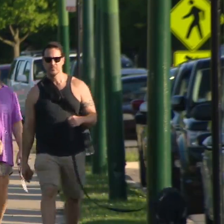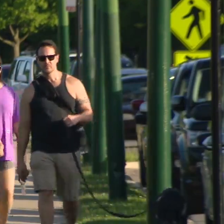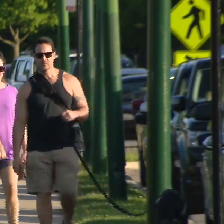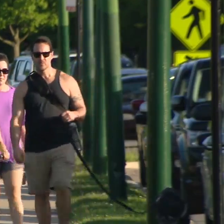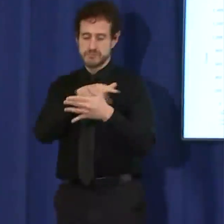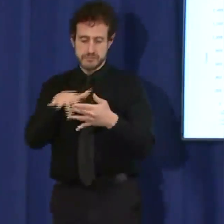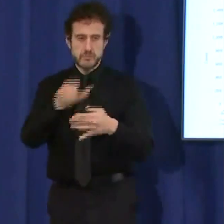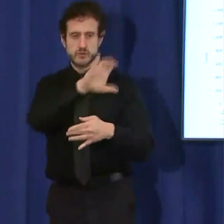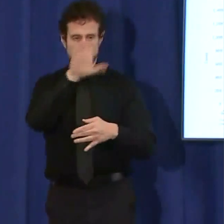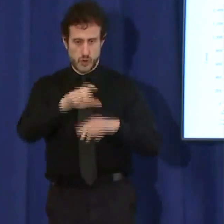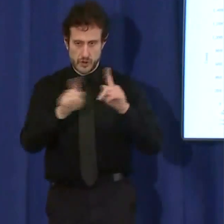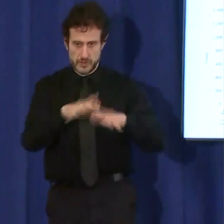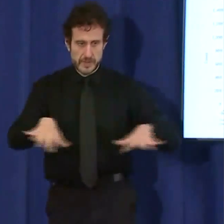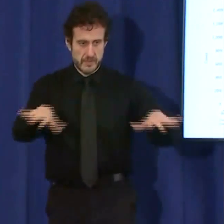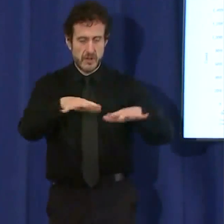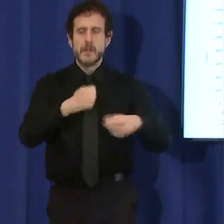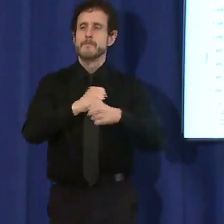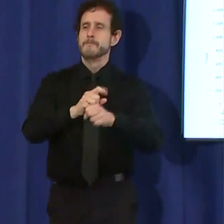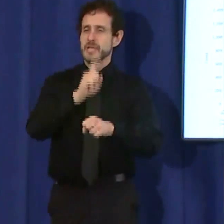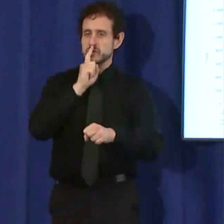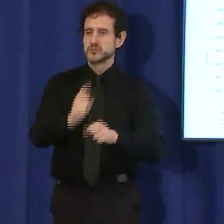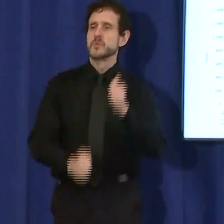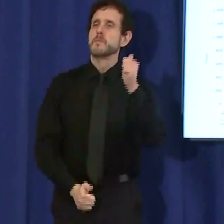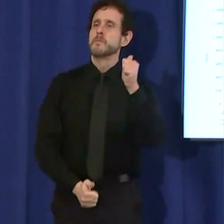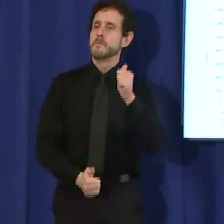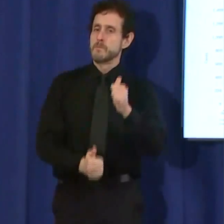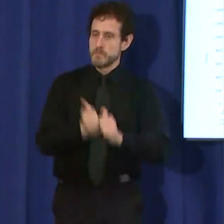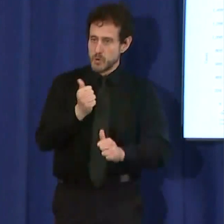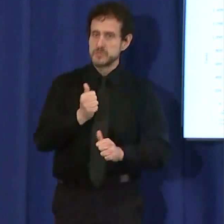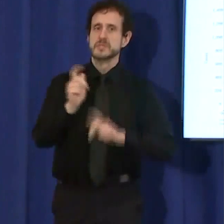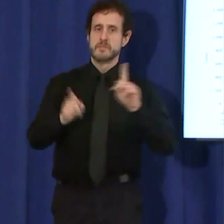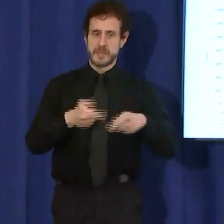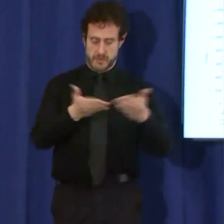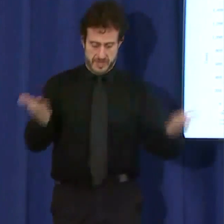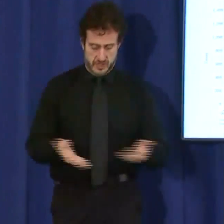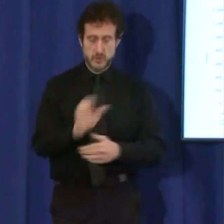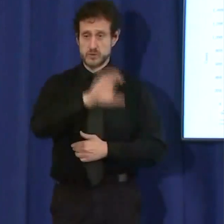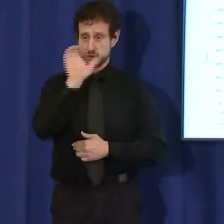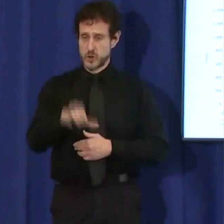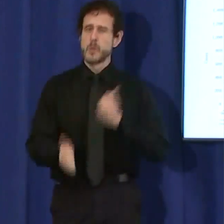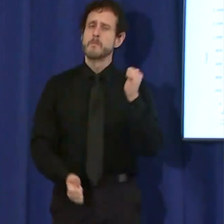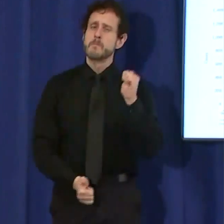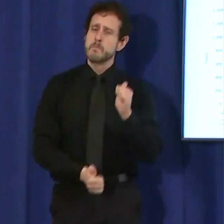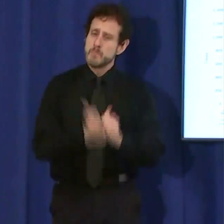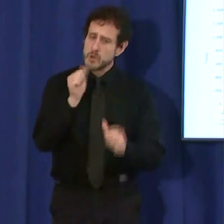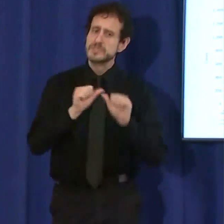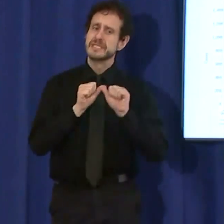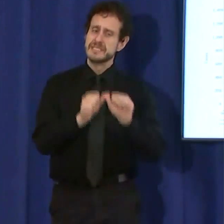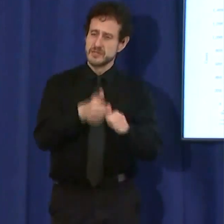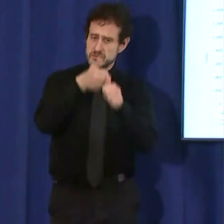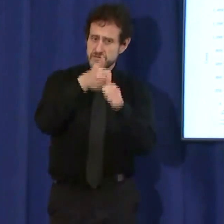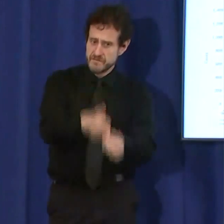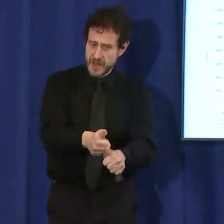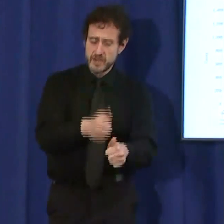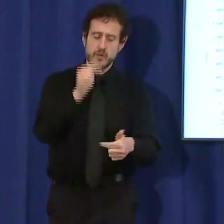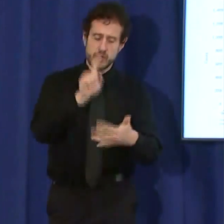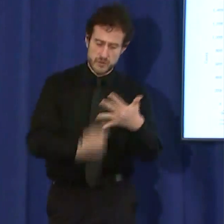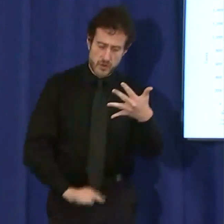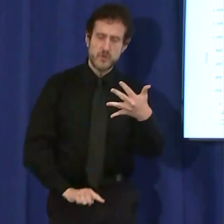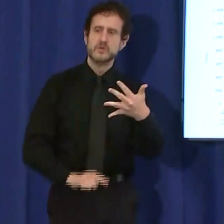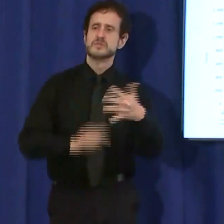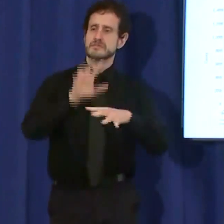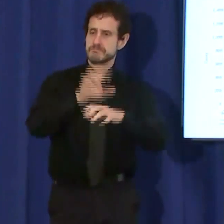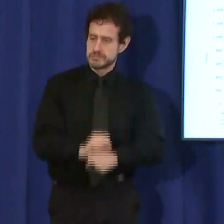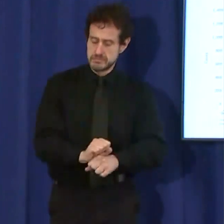city is in the clear. Making sure that the majority of our residents continue to do those things is the